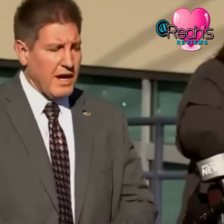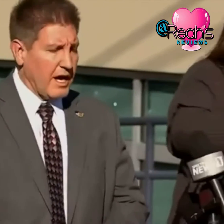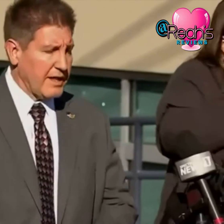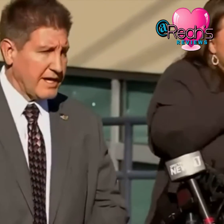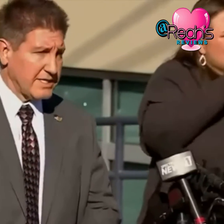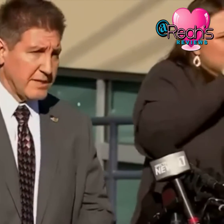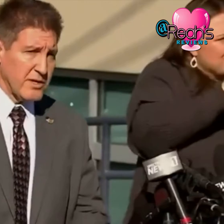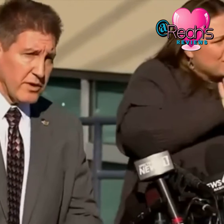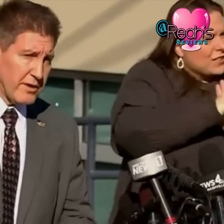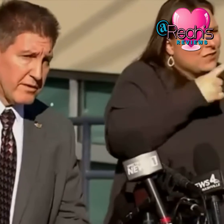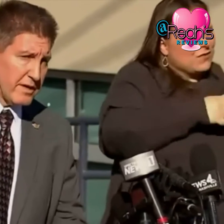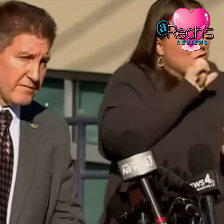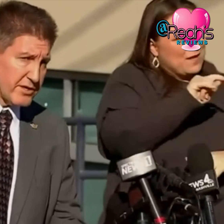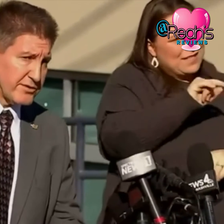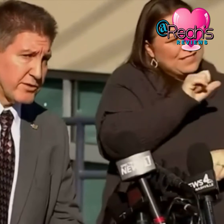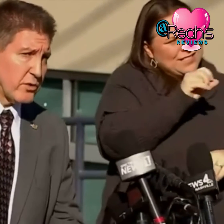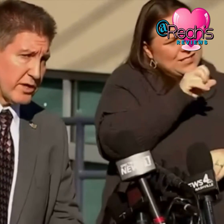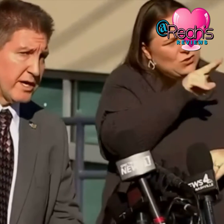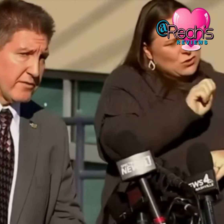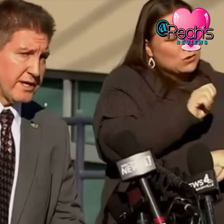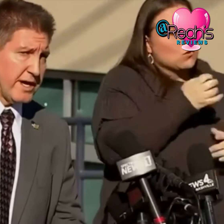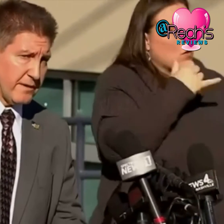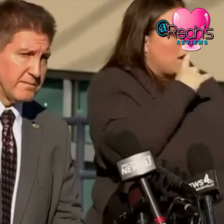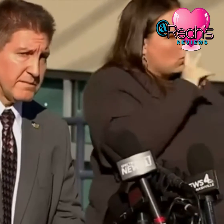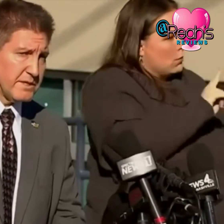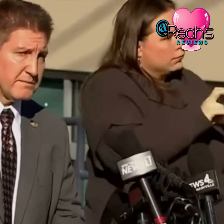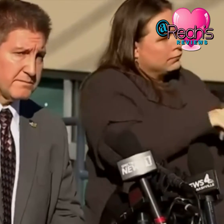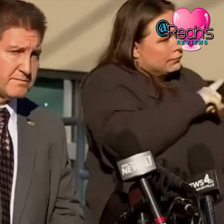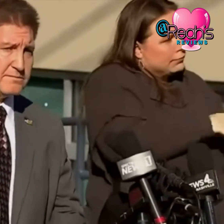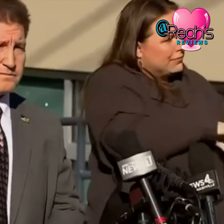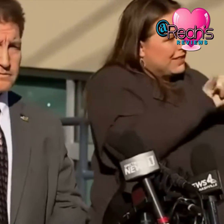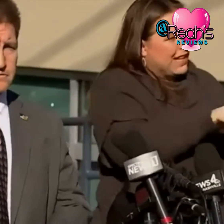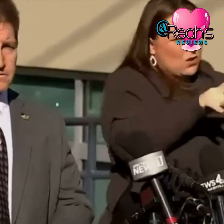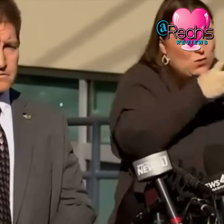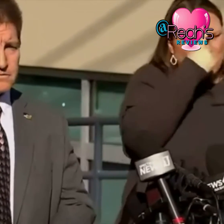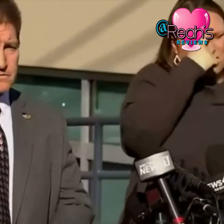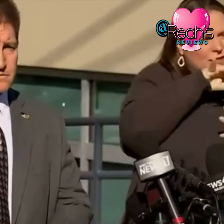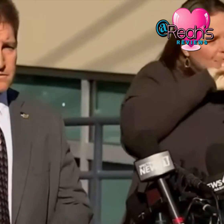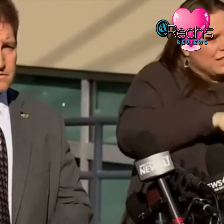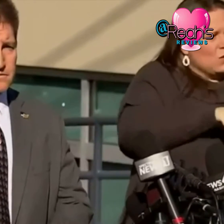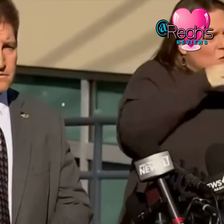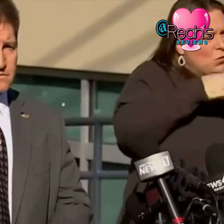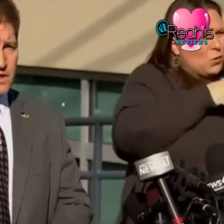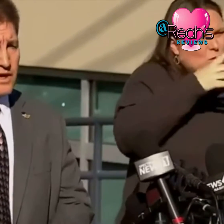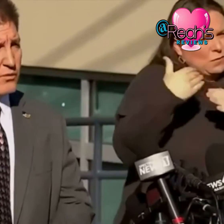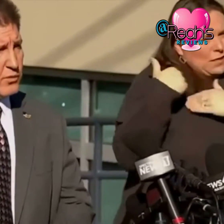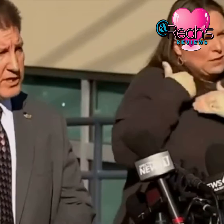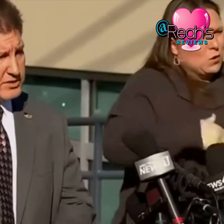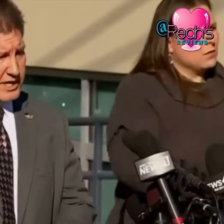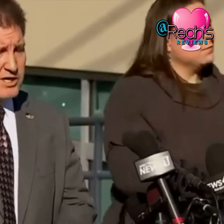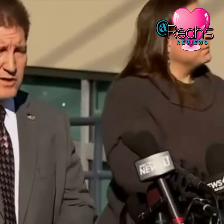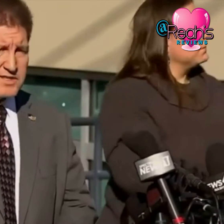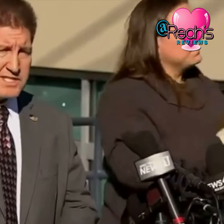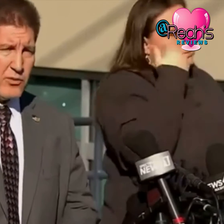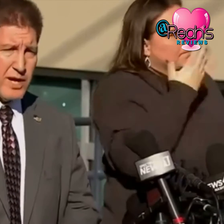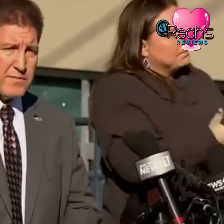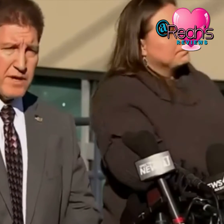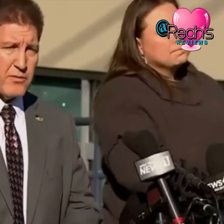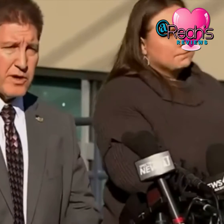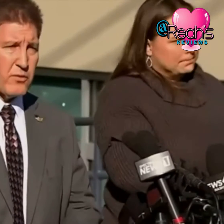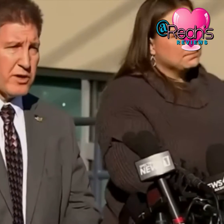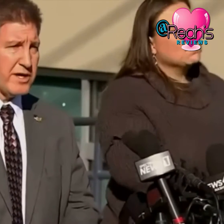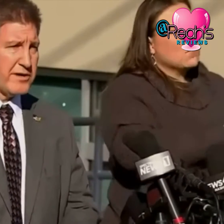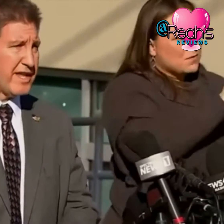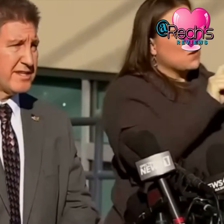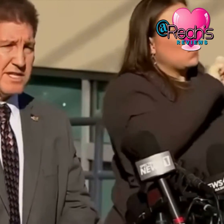uh that is something we're uh vigorously working on right now so we do not know at this point